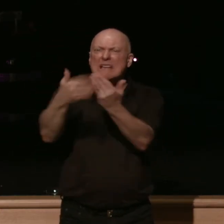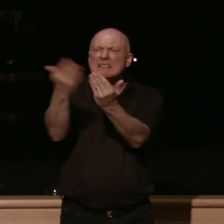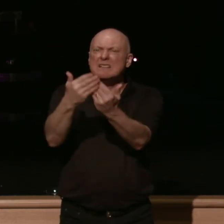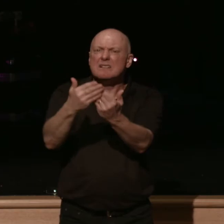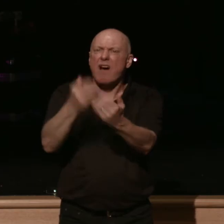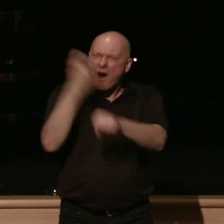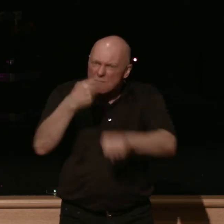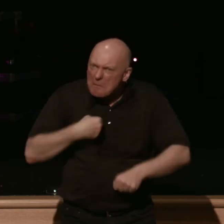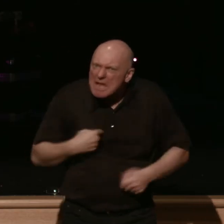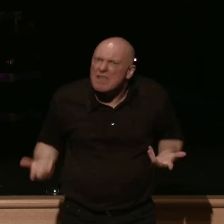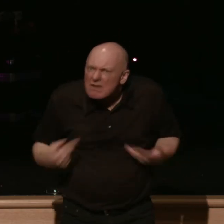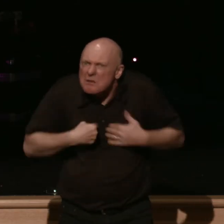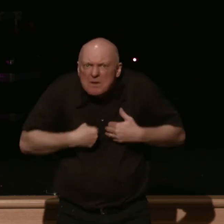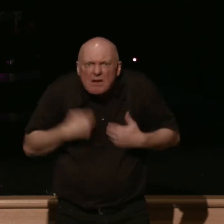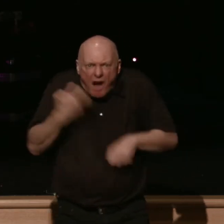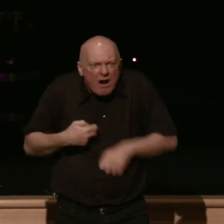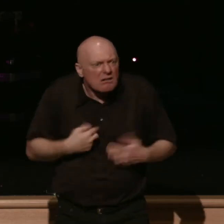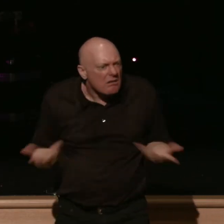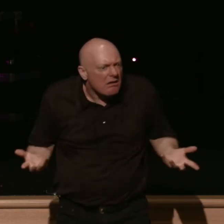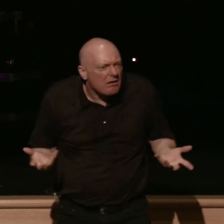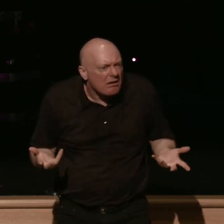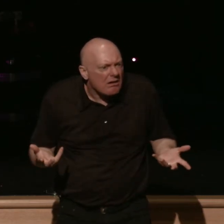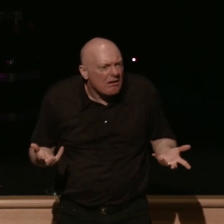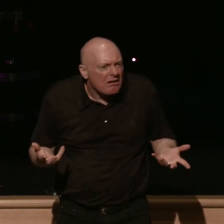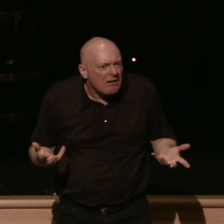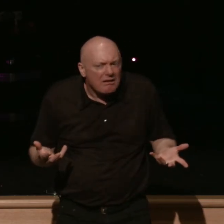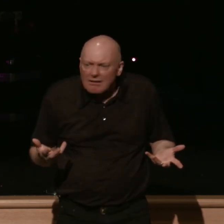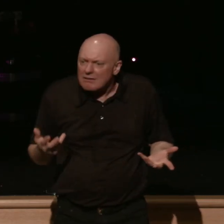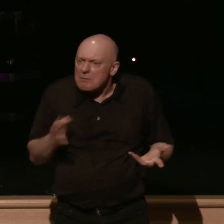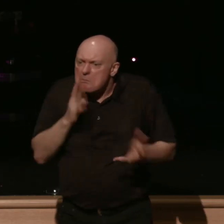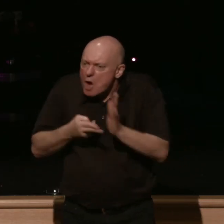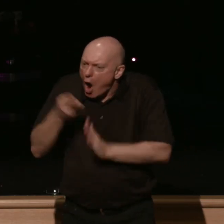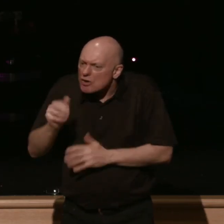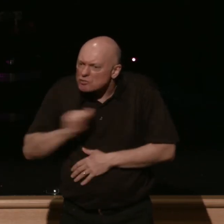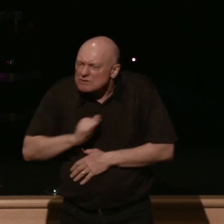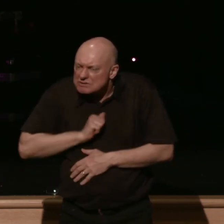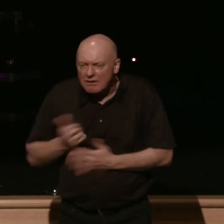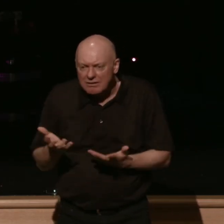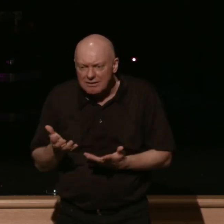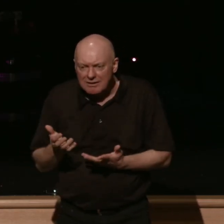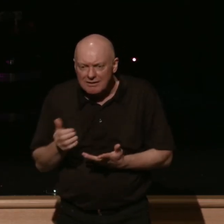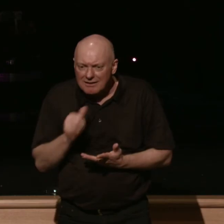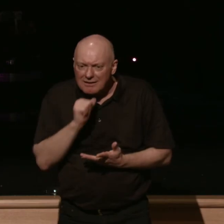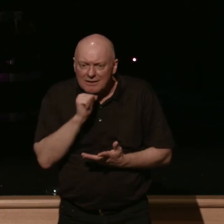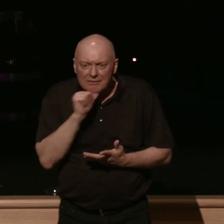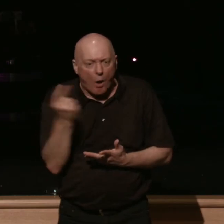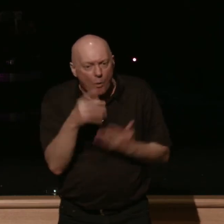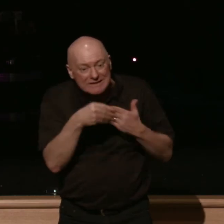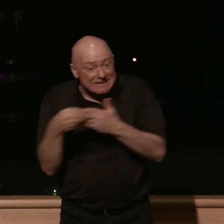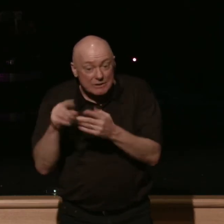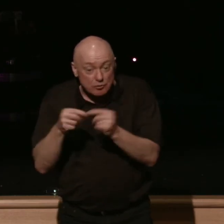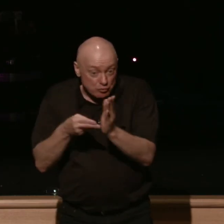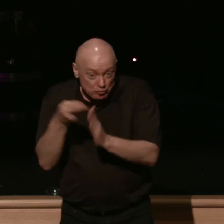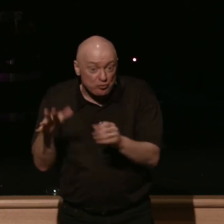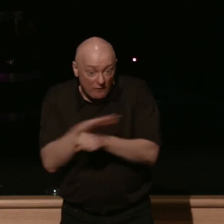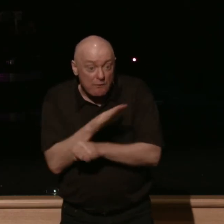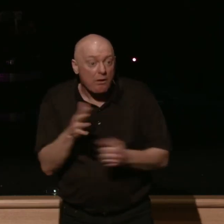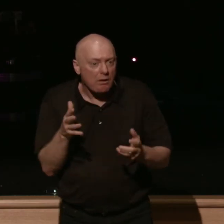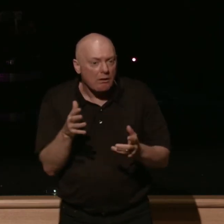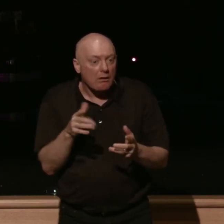but moments of honesty being honest with ourselves don't necessarily lead us to the most truthful places the lord tells his people